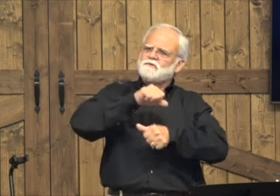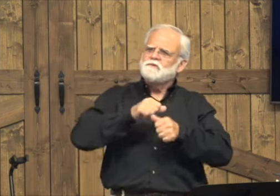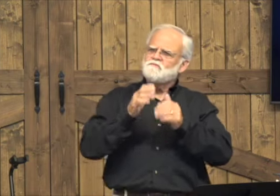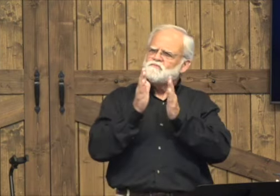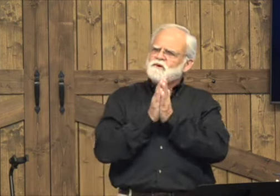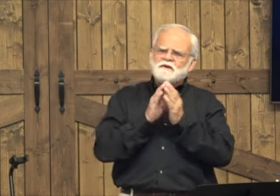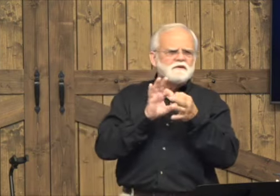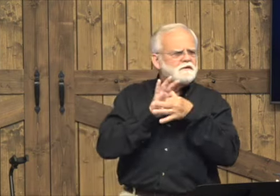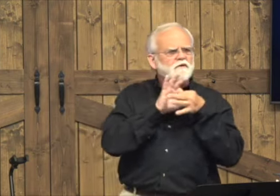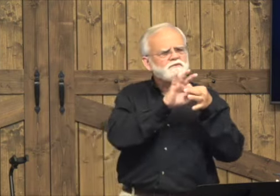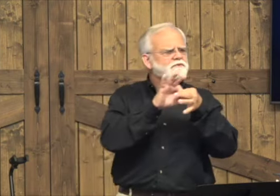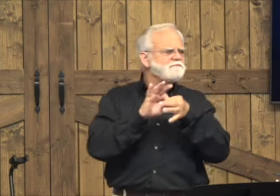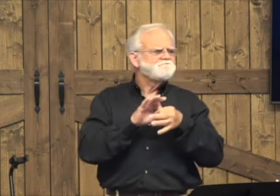We need to pray for each other.